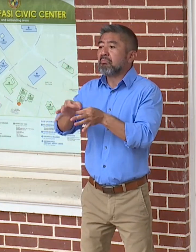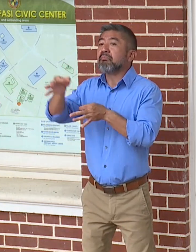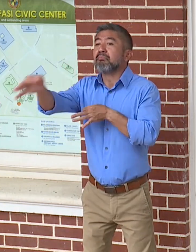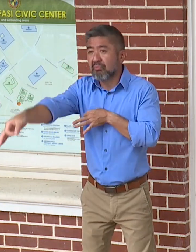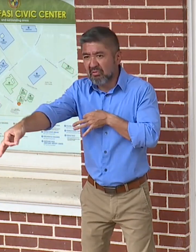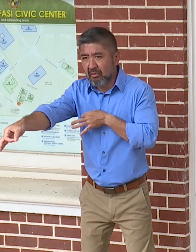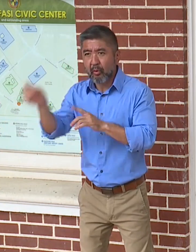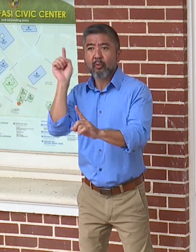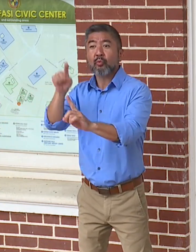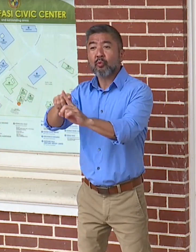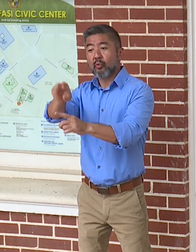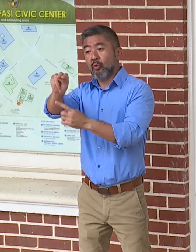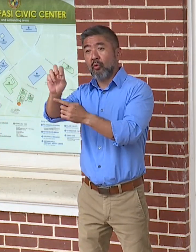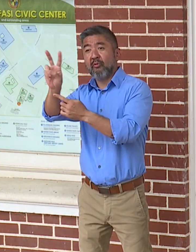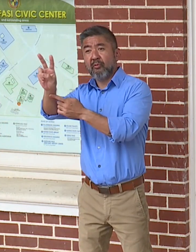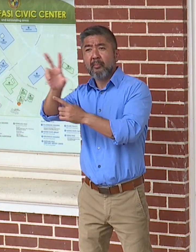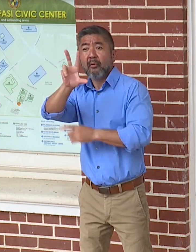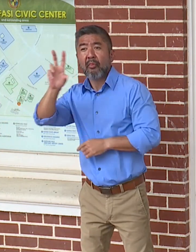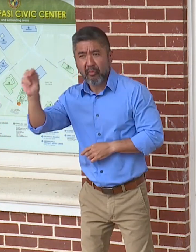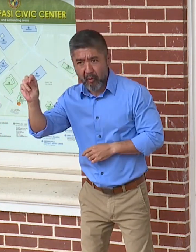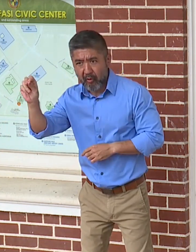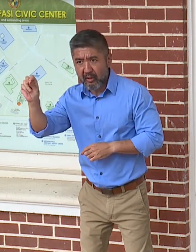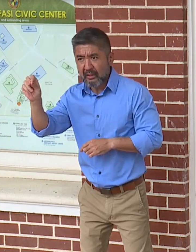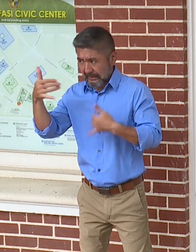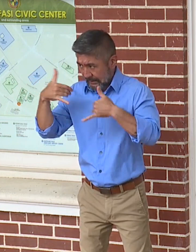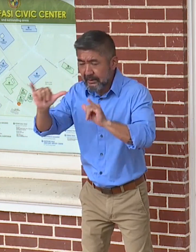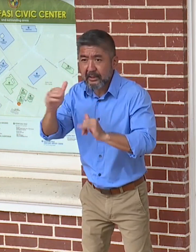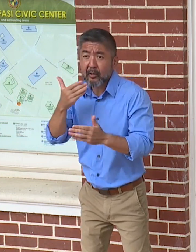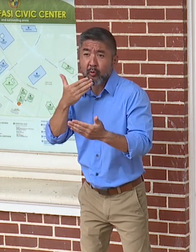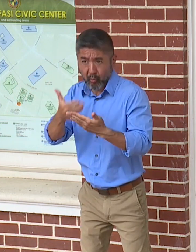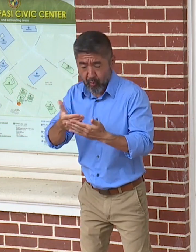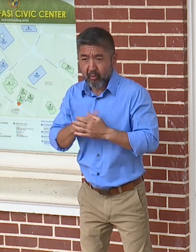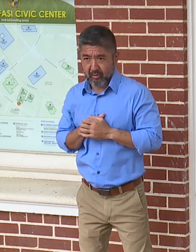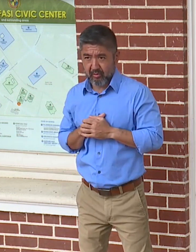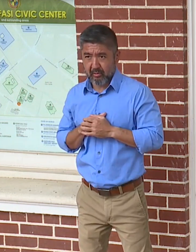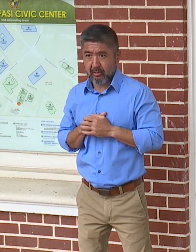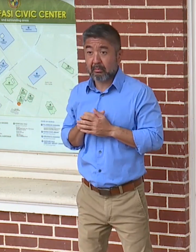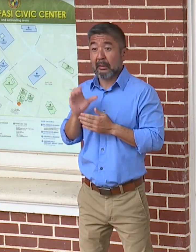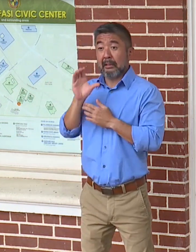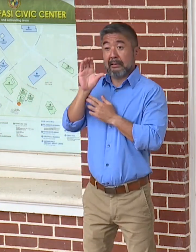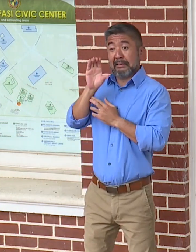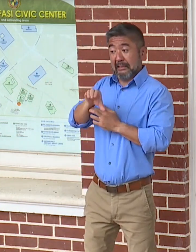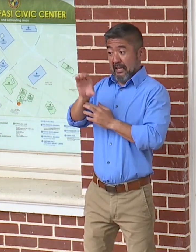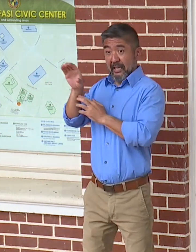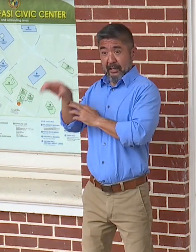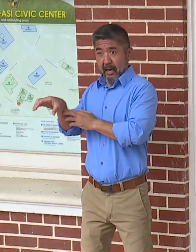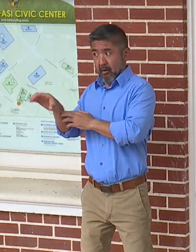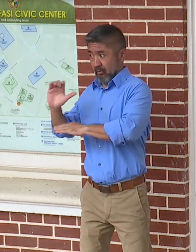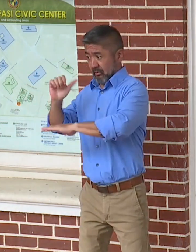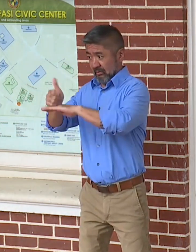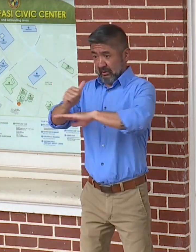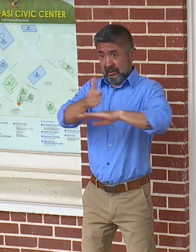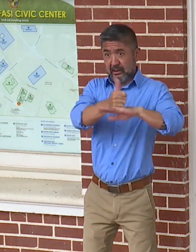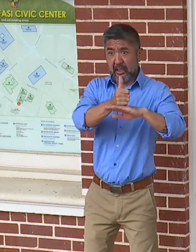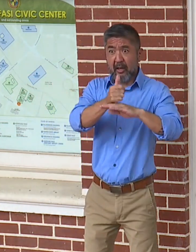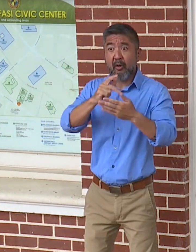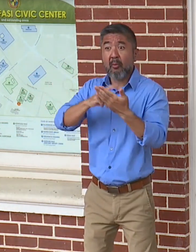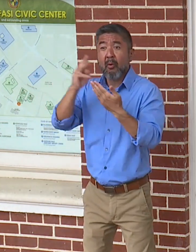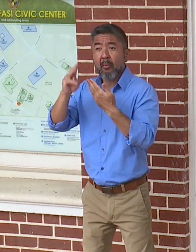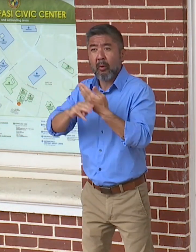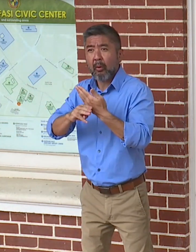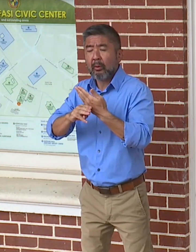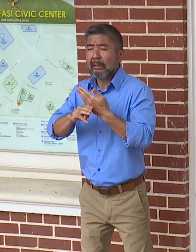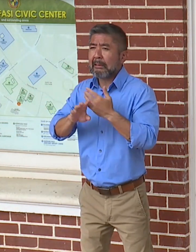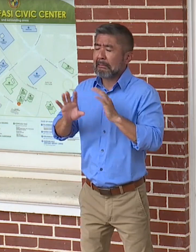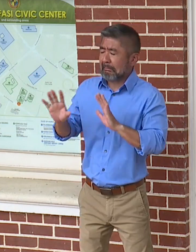November 30. But as counties administer the programs, what Mary and I were concerned about was